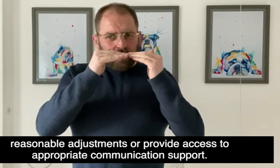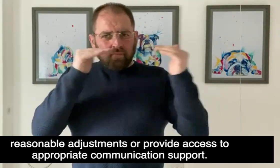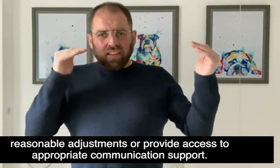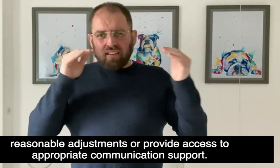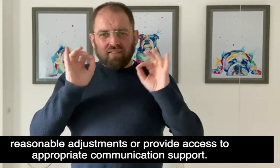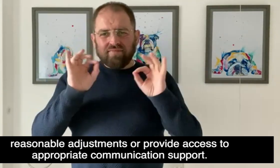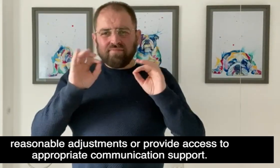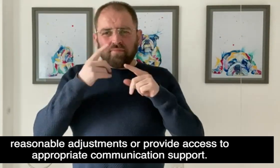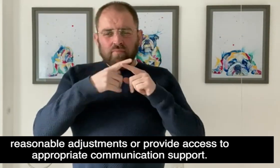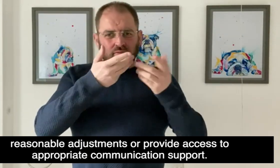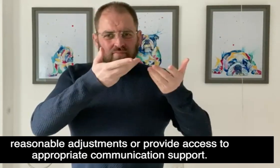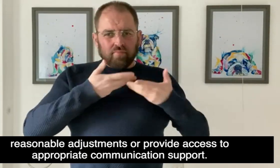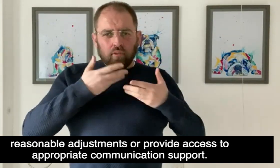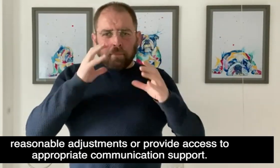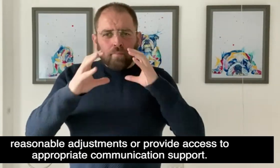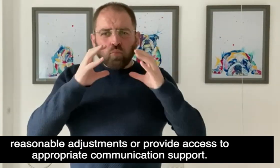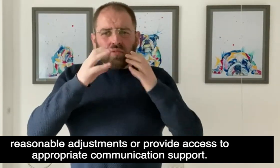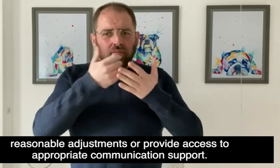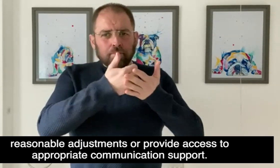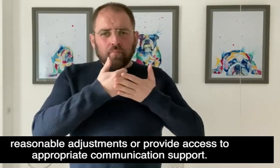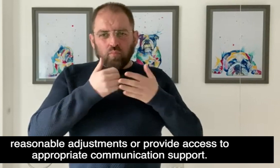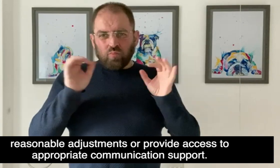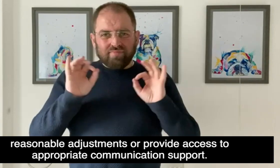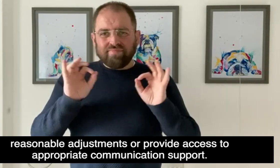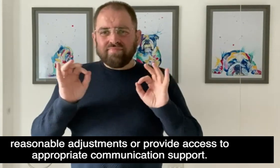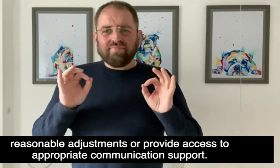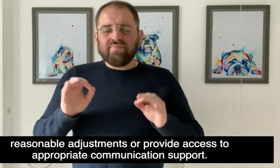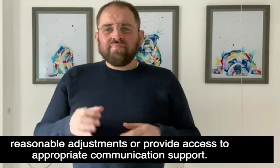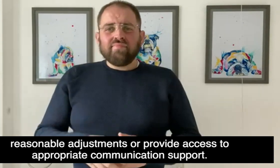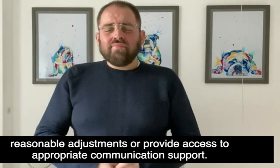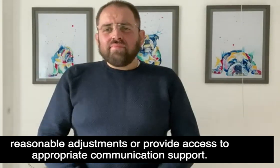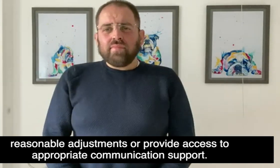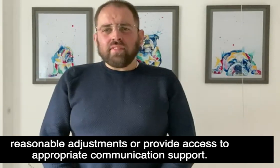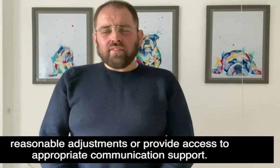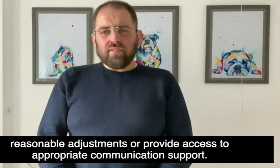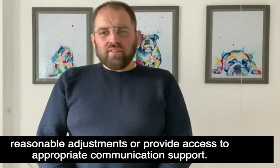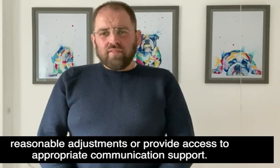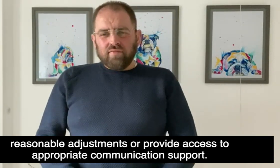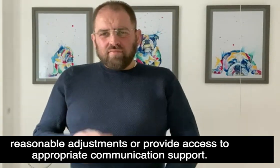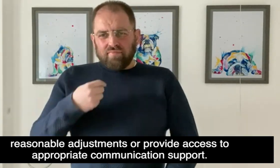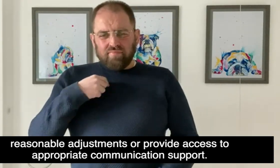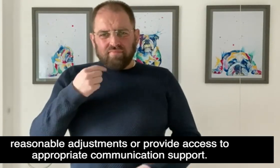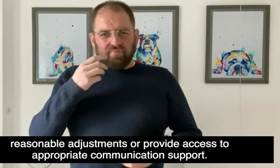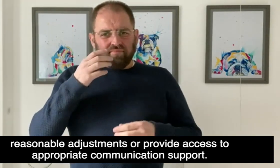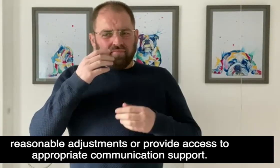do not make reasonable adjustments or provide access to appropriate communication support.